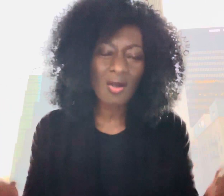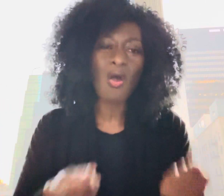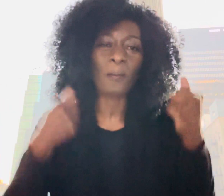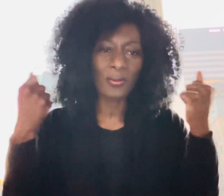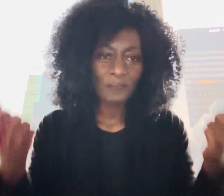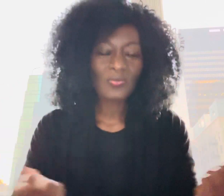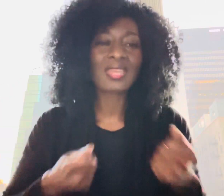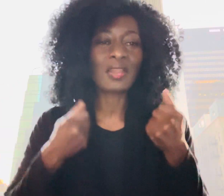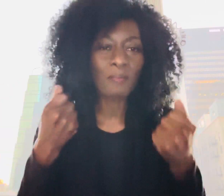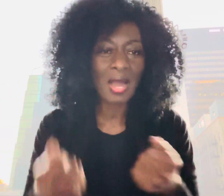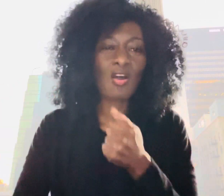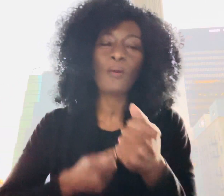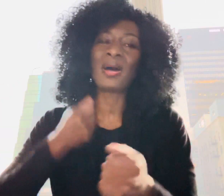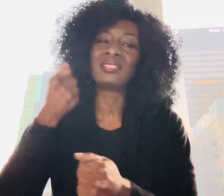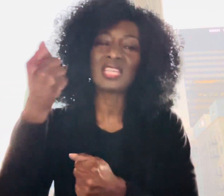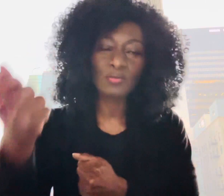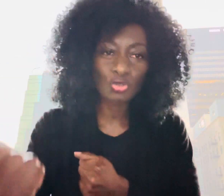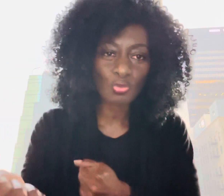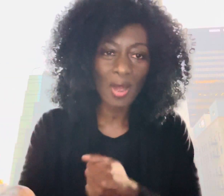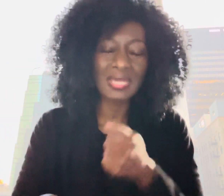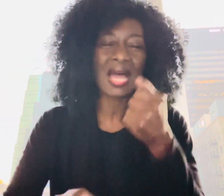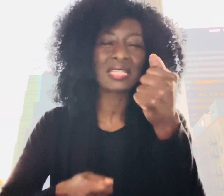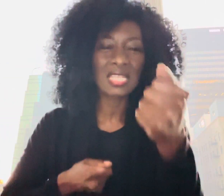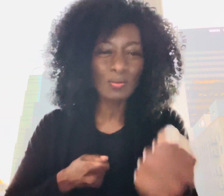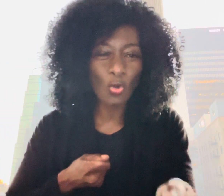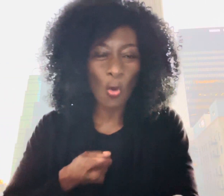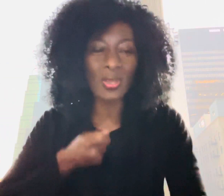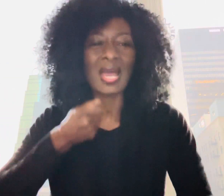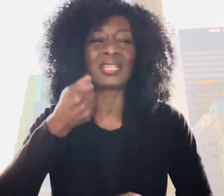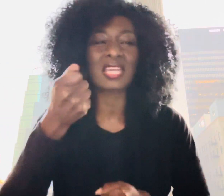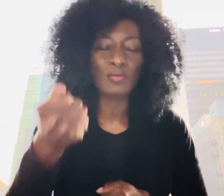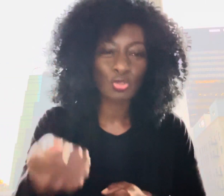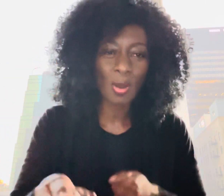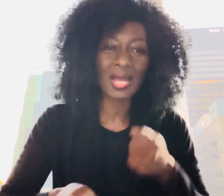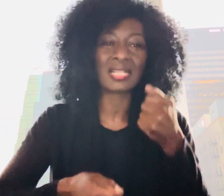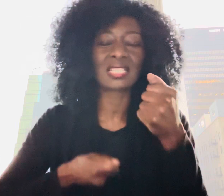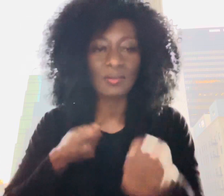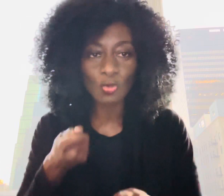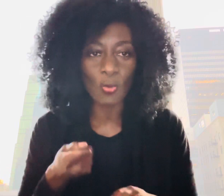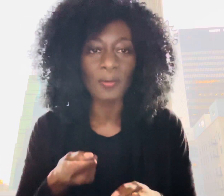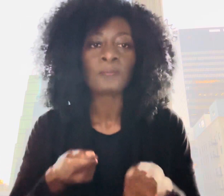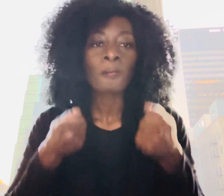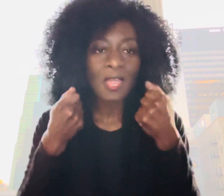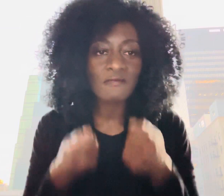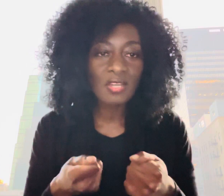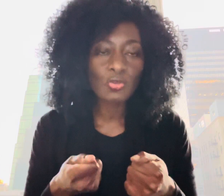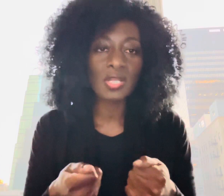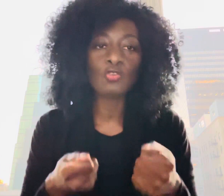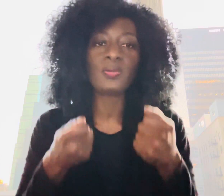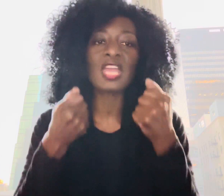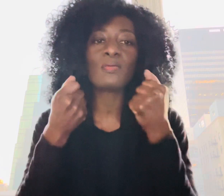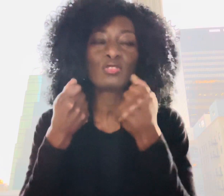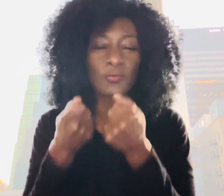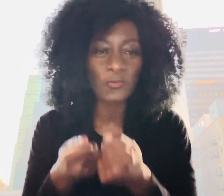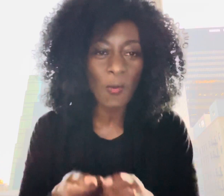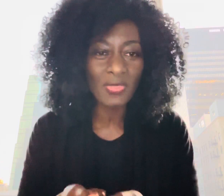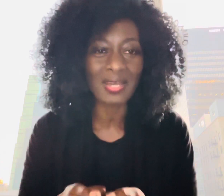up get back up and keep trying and keep going and keep trying and keep going eventually you'll be able to form that